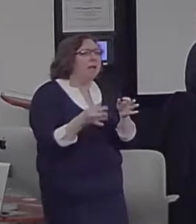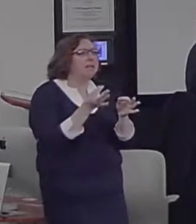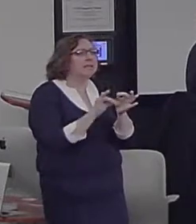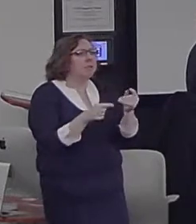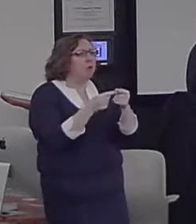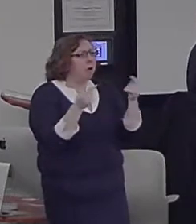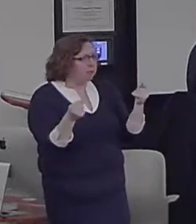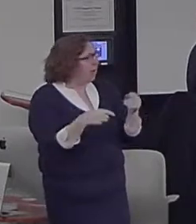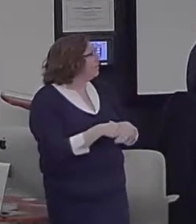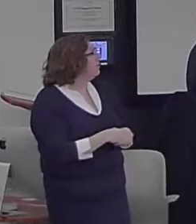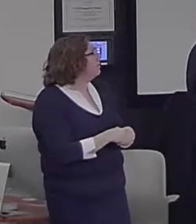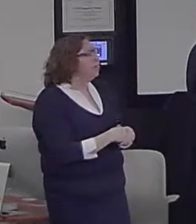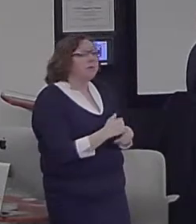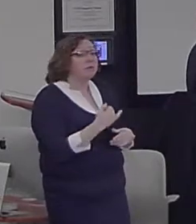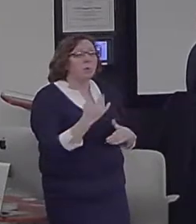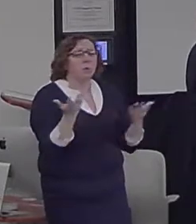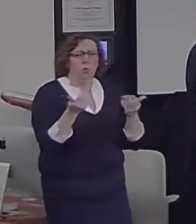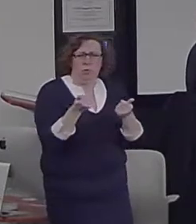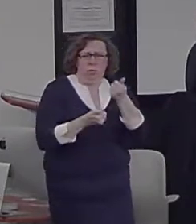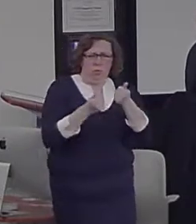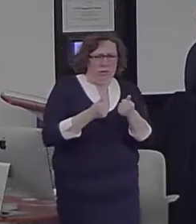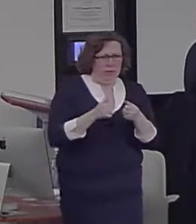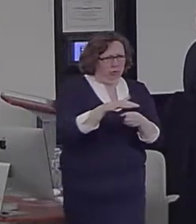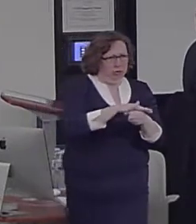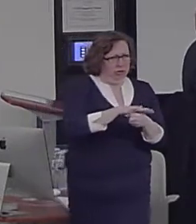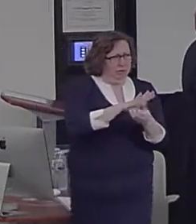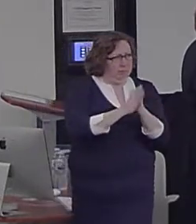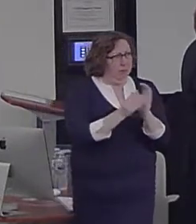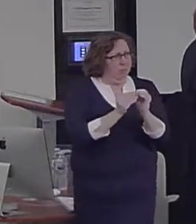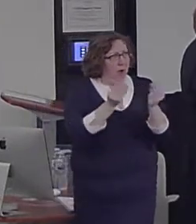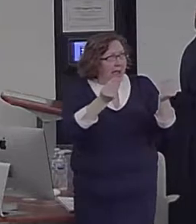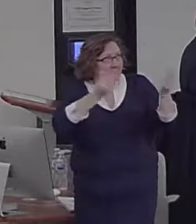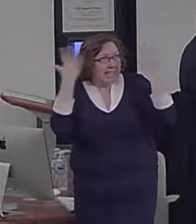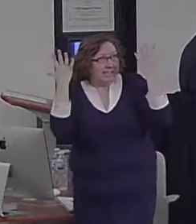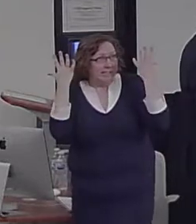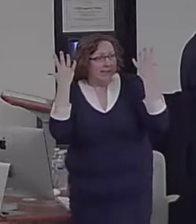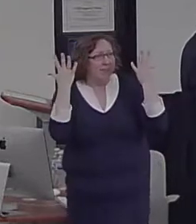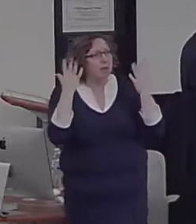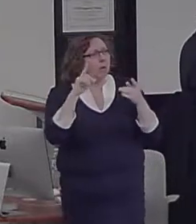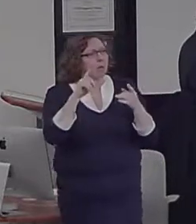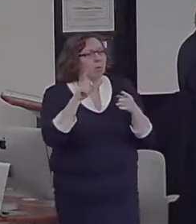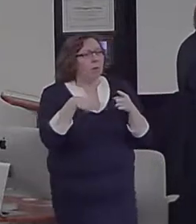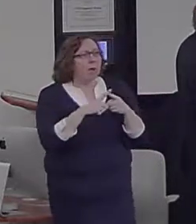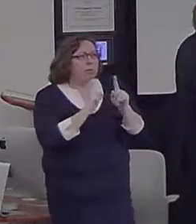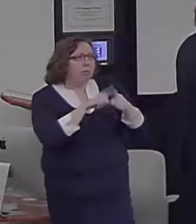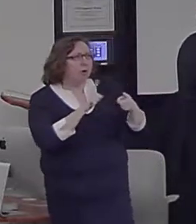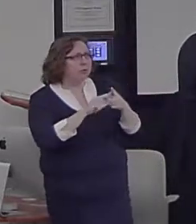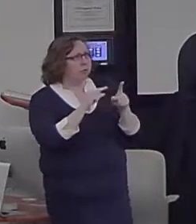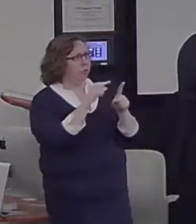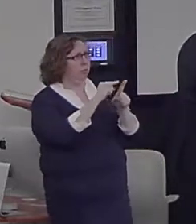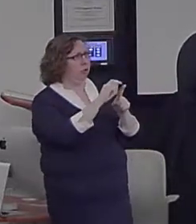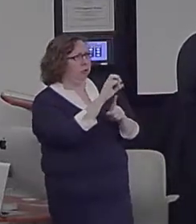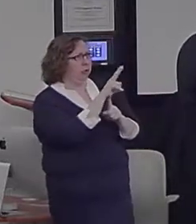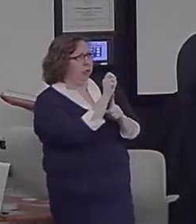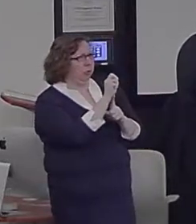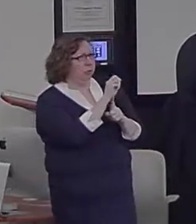future experience in response to a word cue versus the object processing control task? After you've just had a